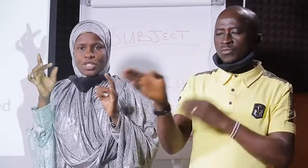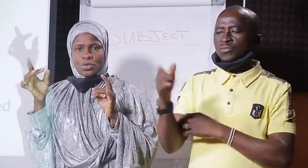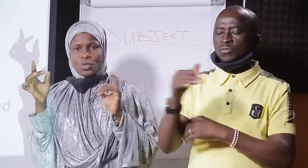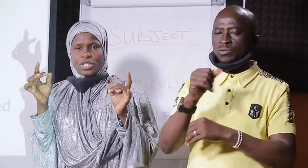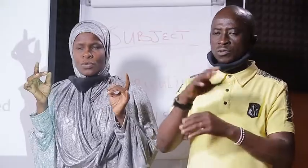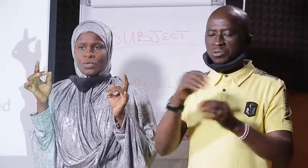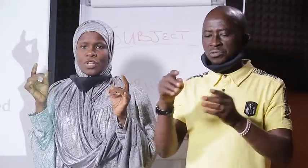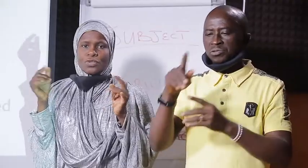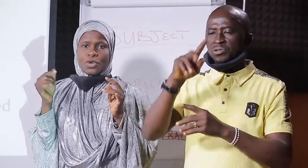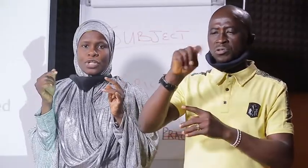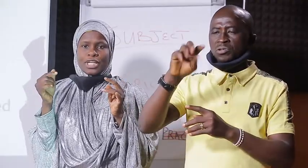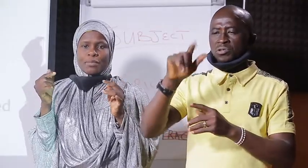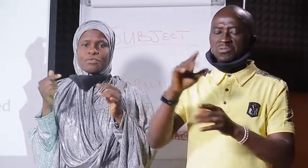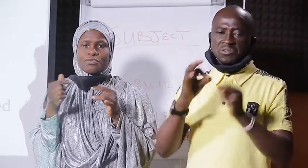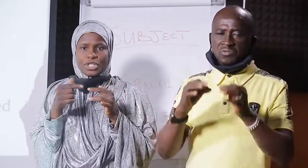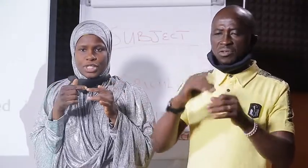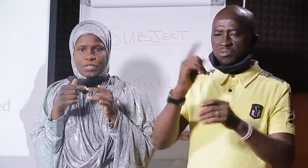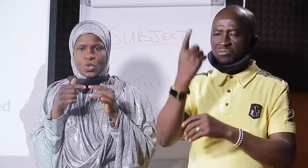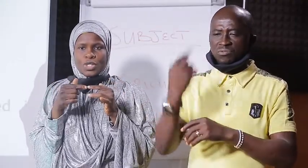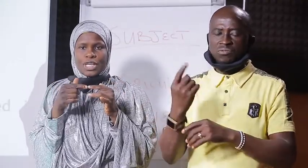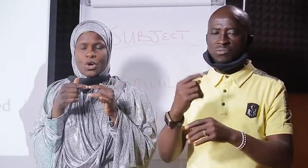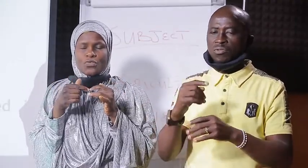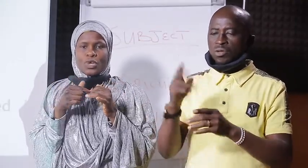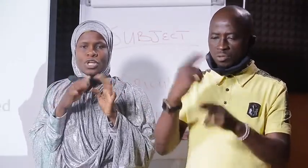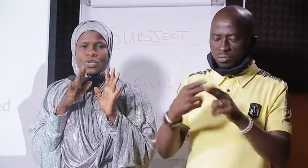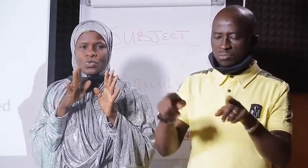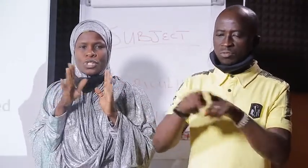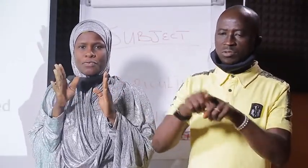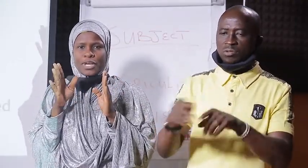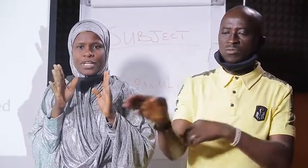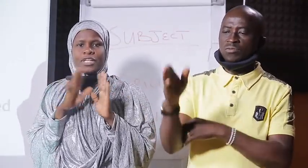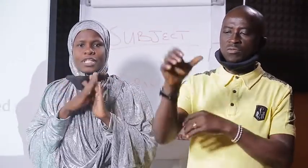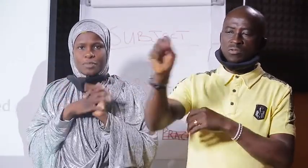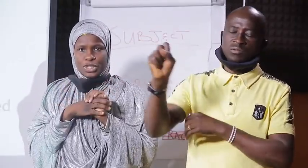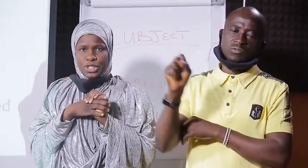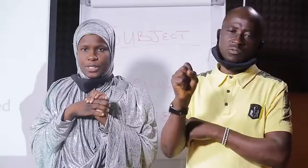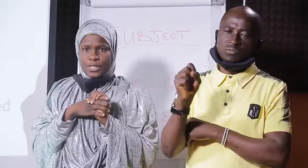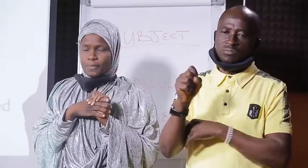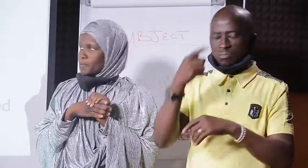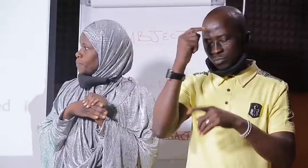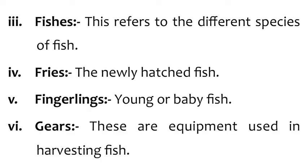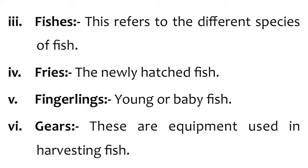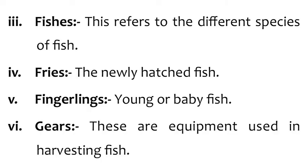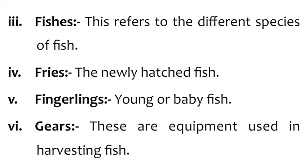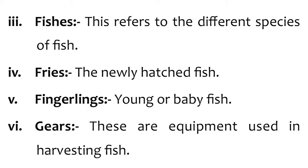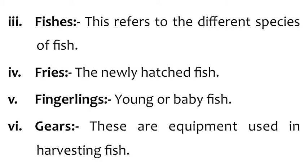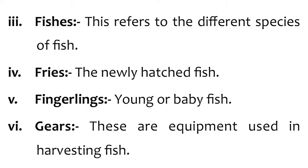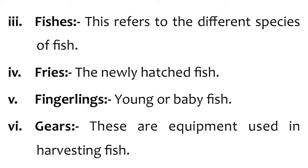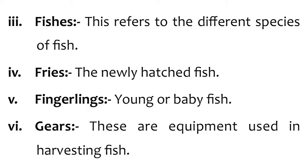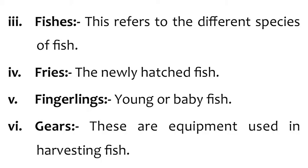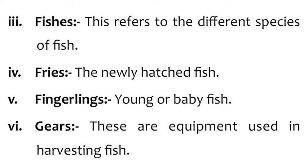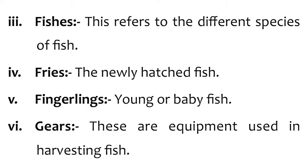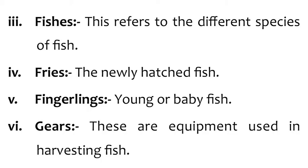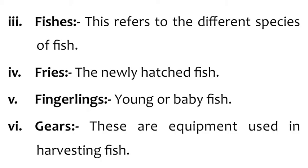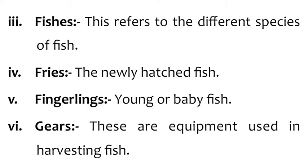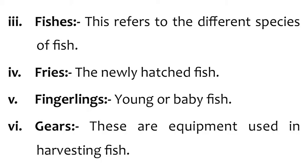if they are single, single, you call them fishes, because they are of what? Two different species. The fourth